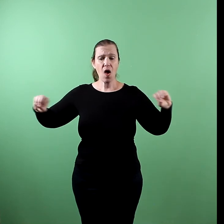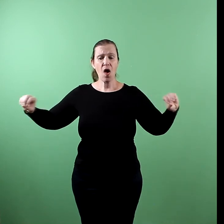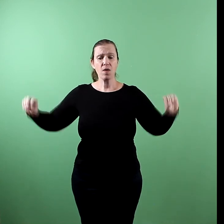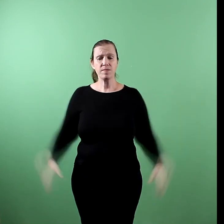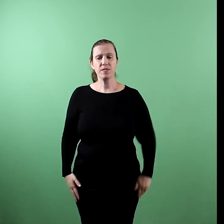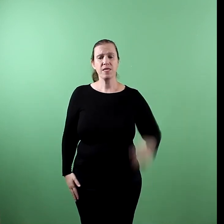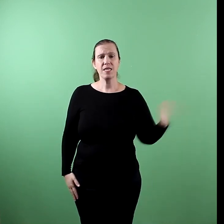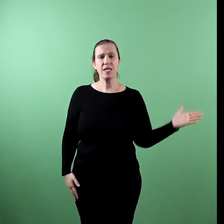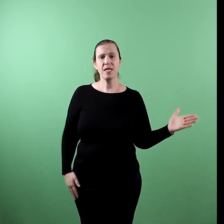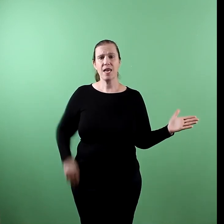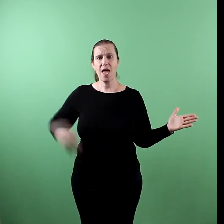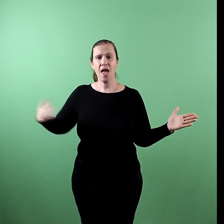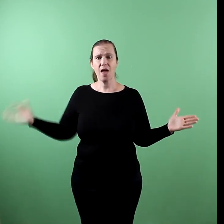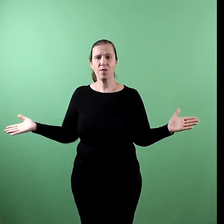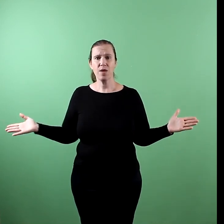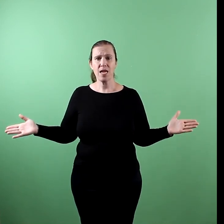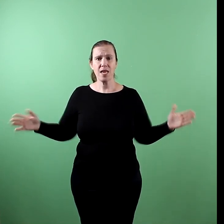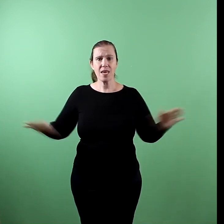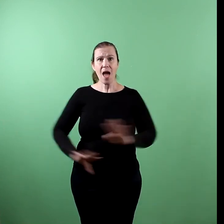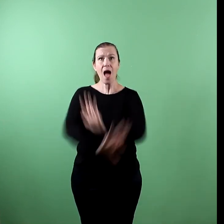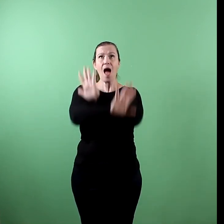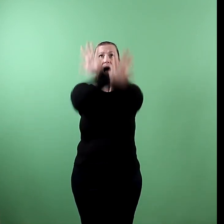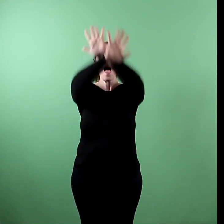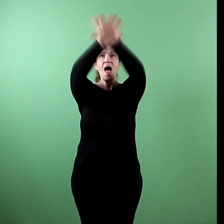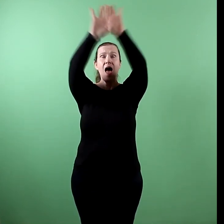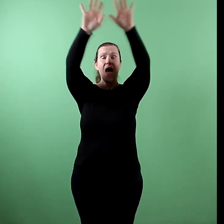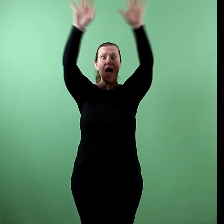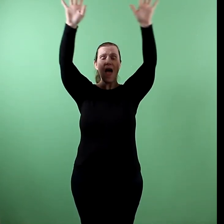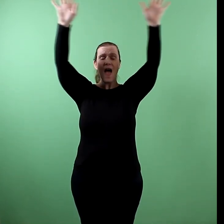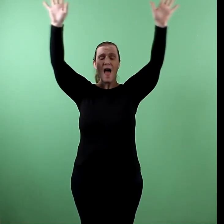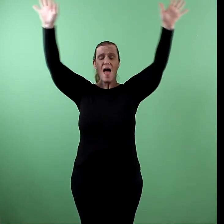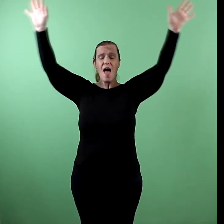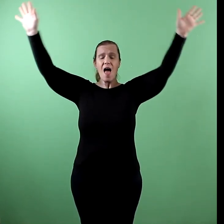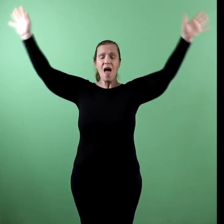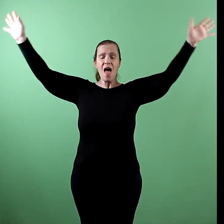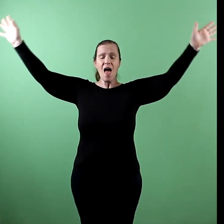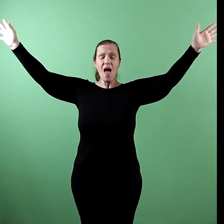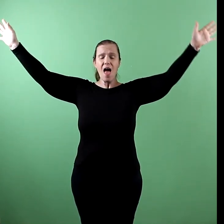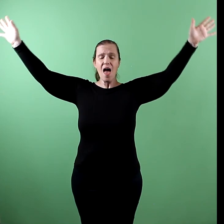ordinary night.